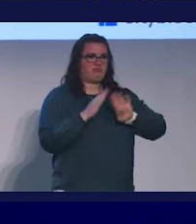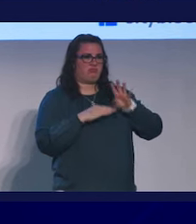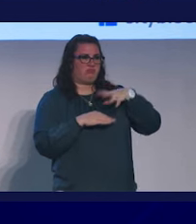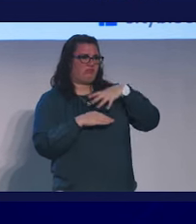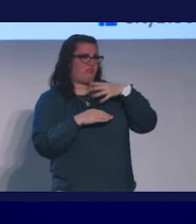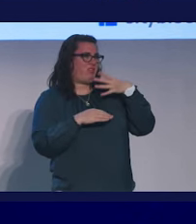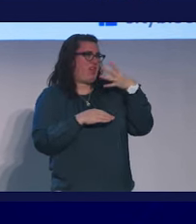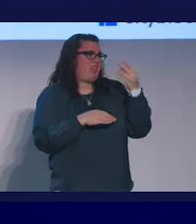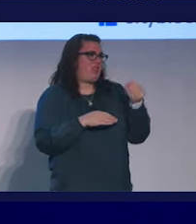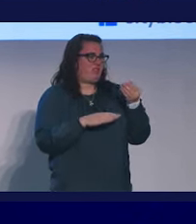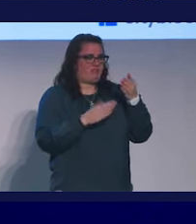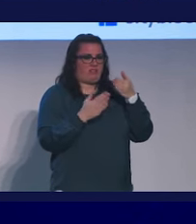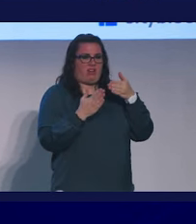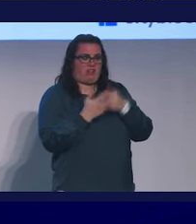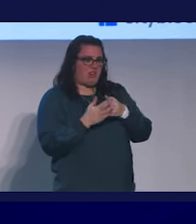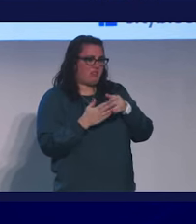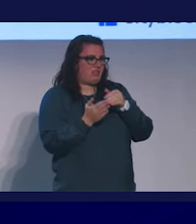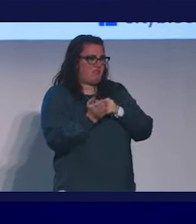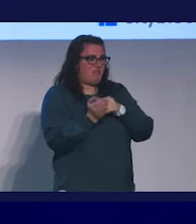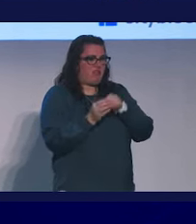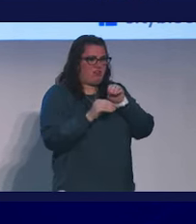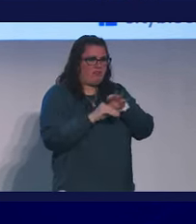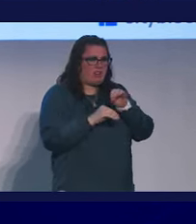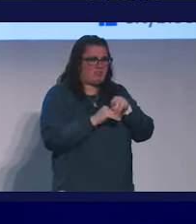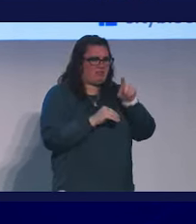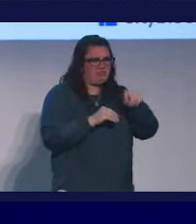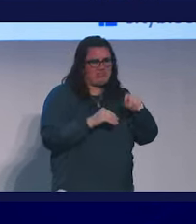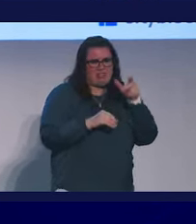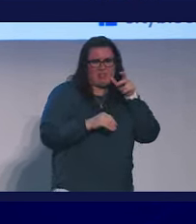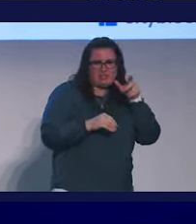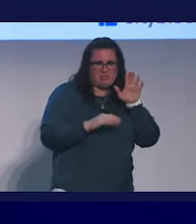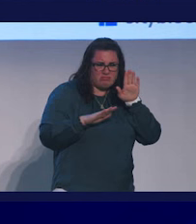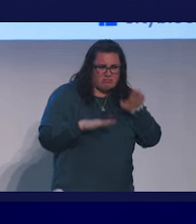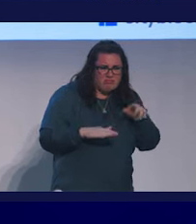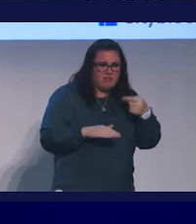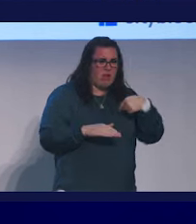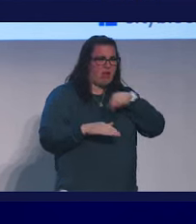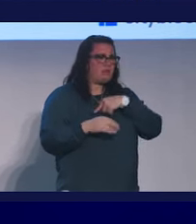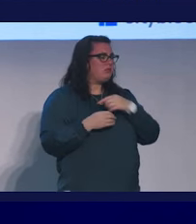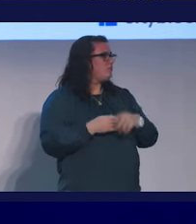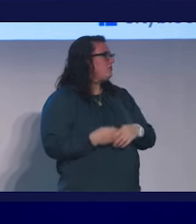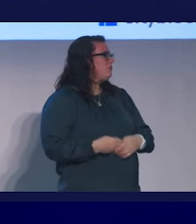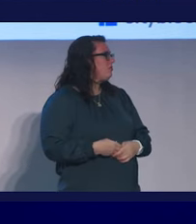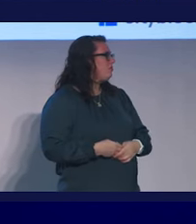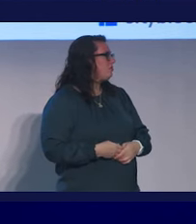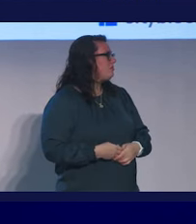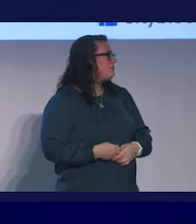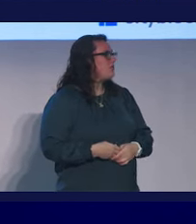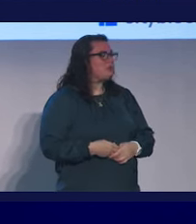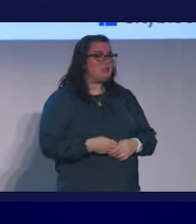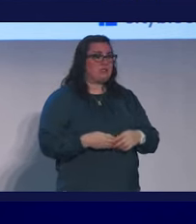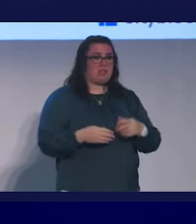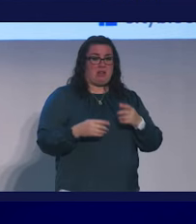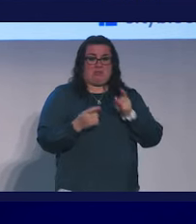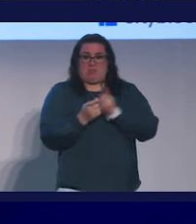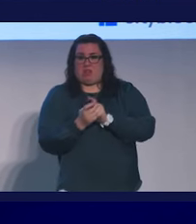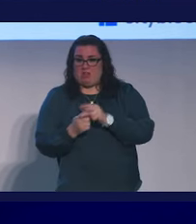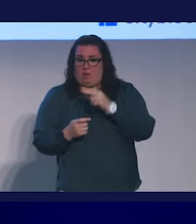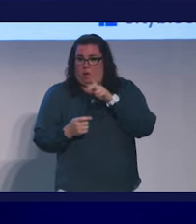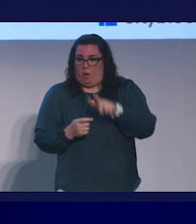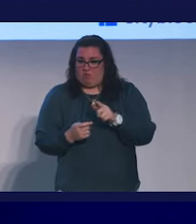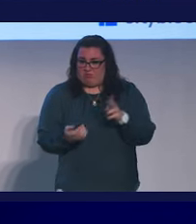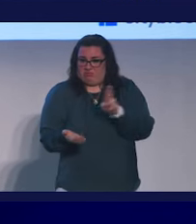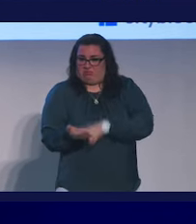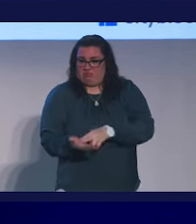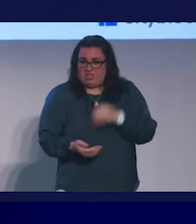leave against medical advice. It's so, like, why don't they listen to us? Goodness gracious. We take it as an affront, right? We accost them in the hallway and make them sign a form that